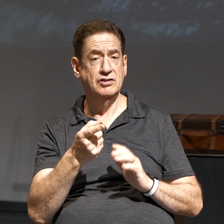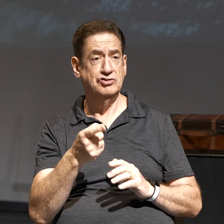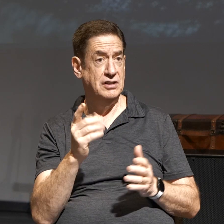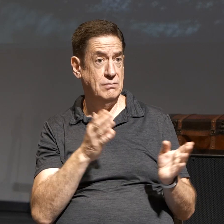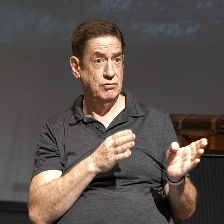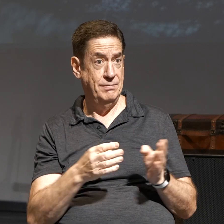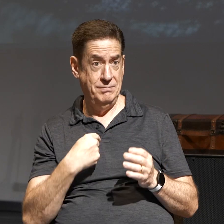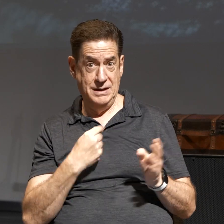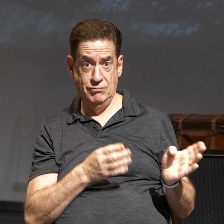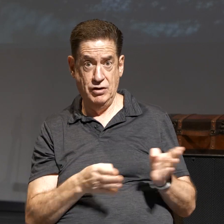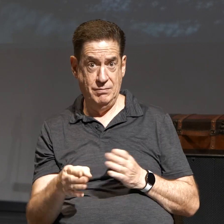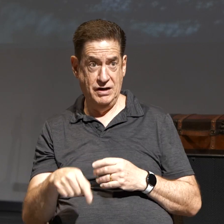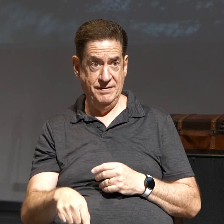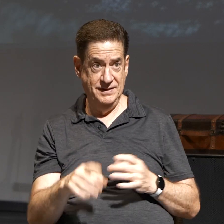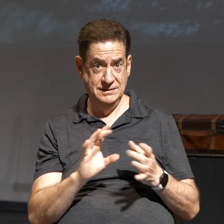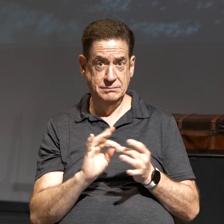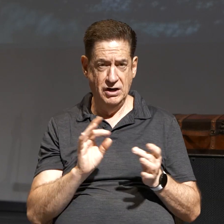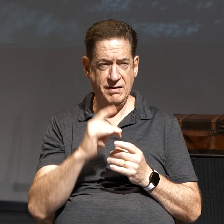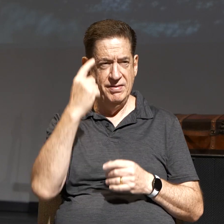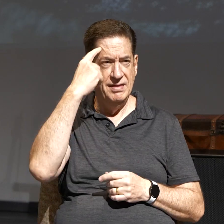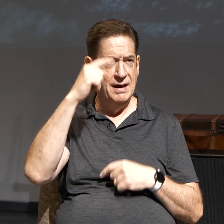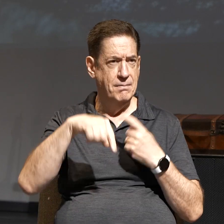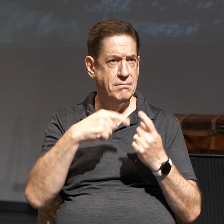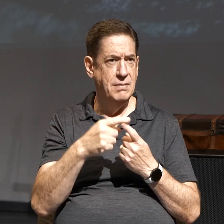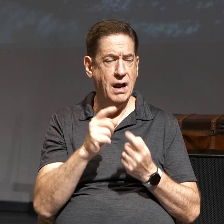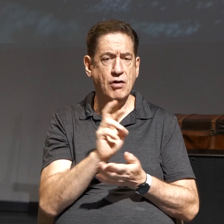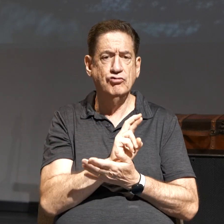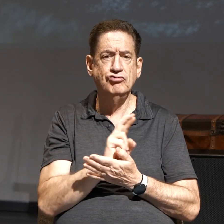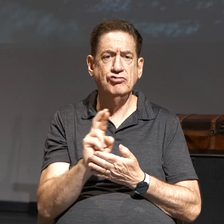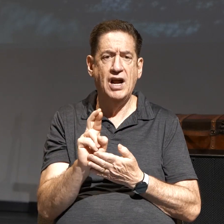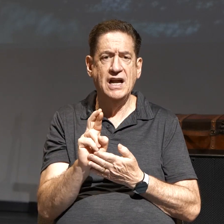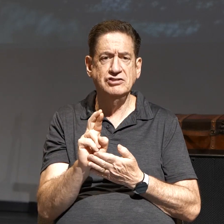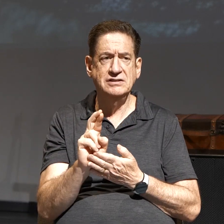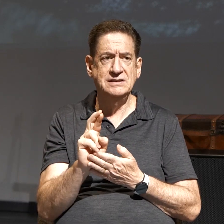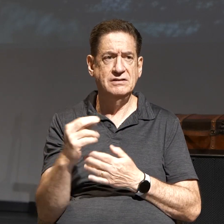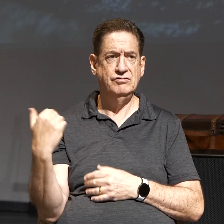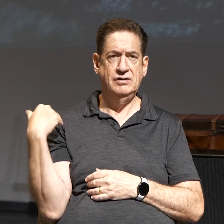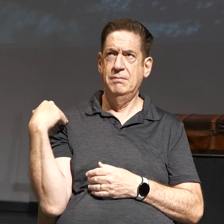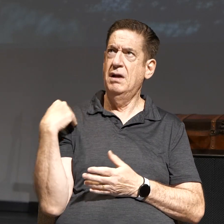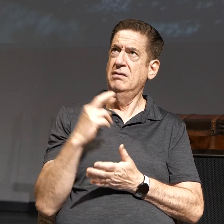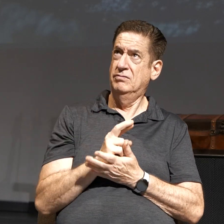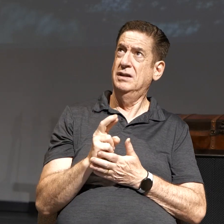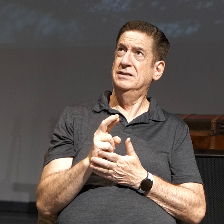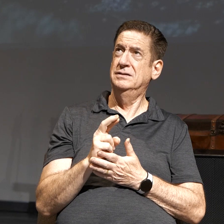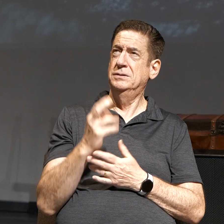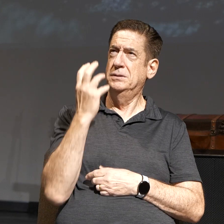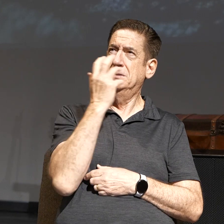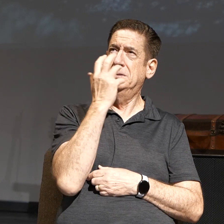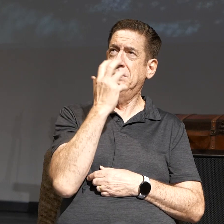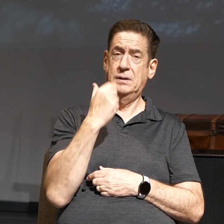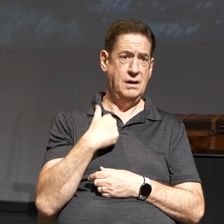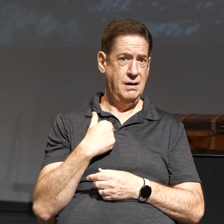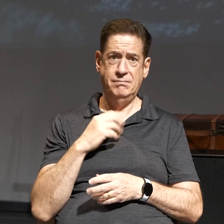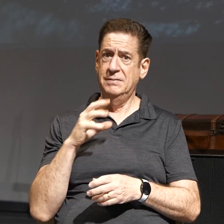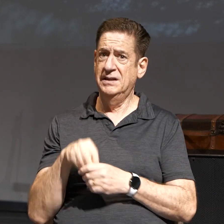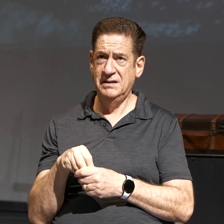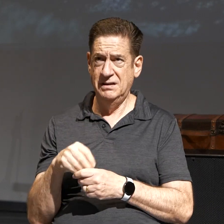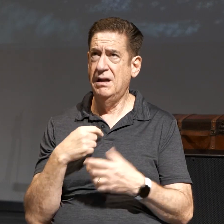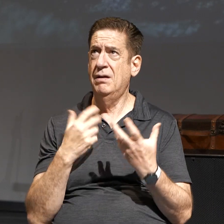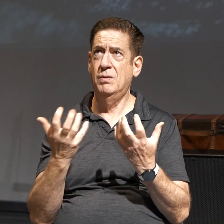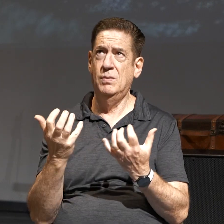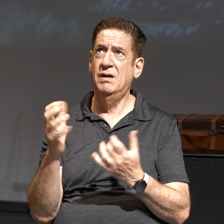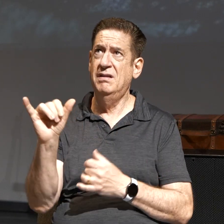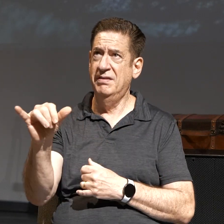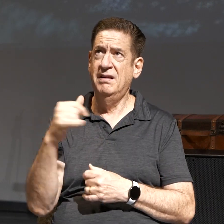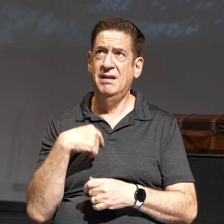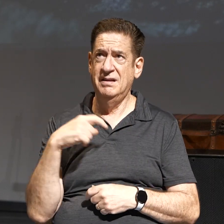message, thinking about righteousness, being reminded of our righteousness was just like, oh, I'm in. I want that.